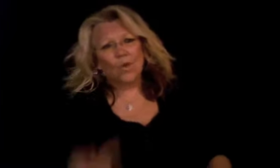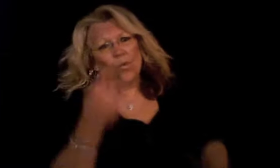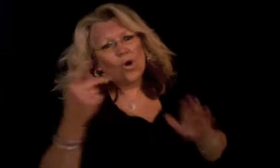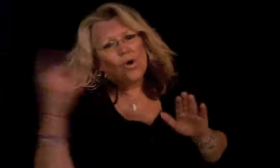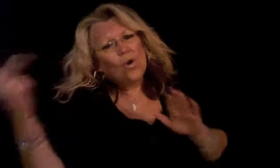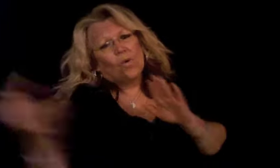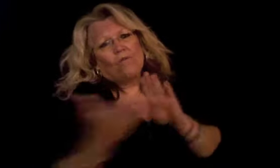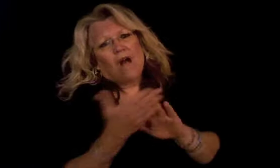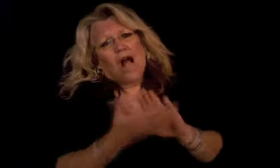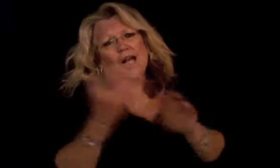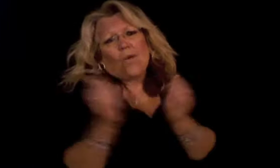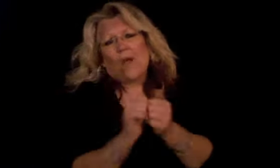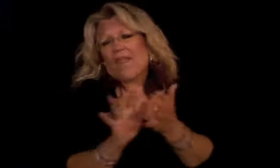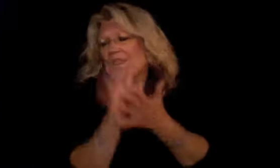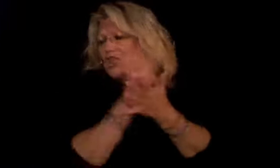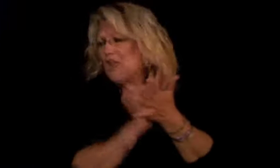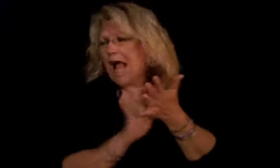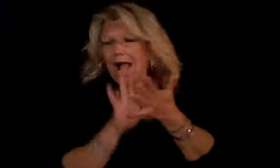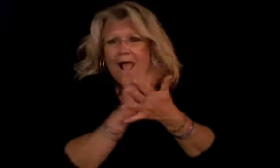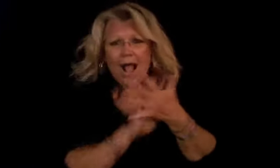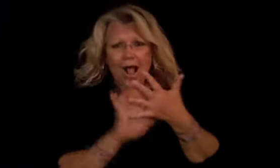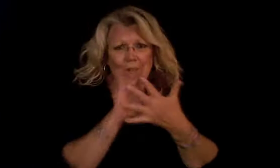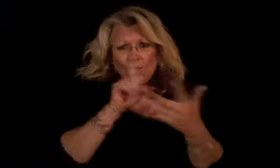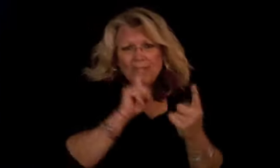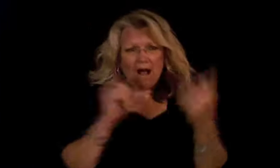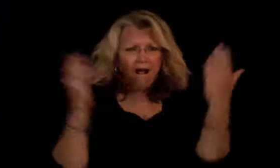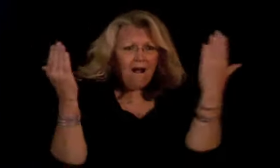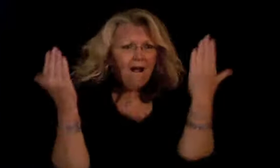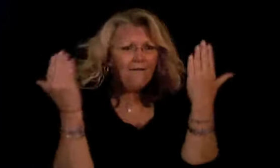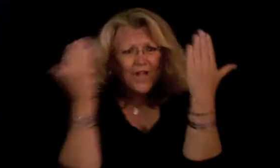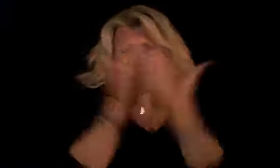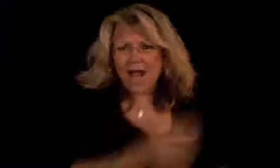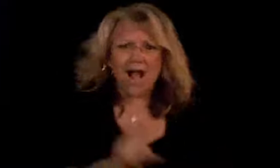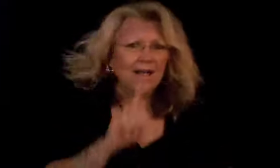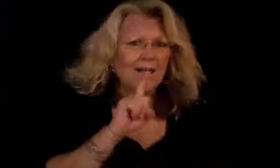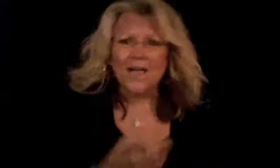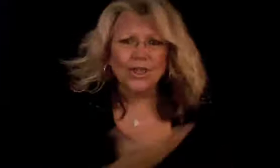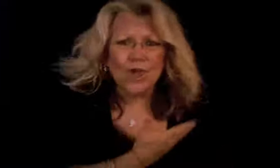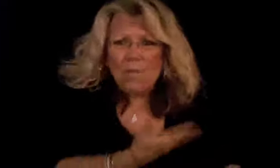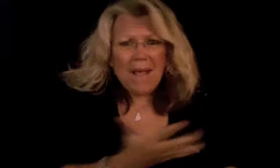We're running with the shadows of the night So baby,